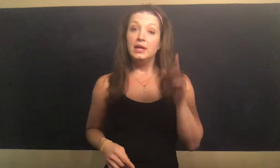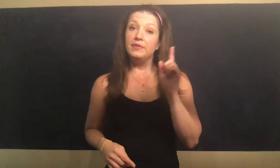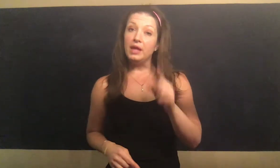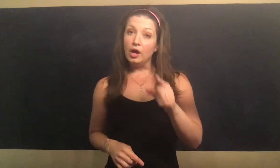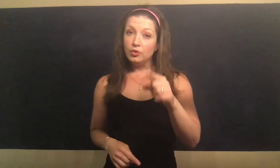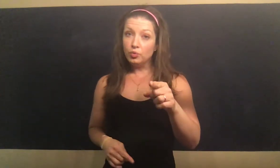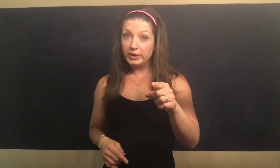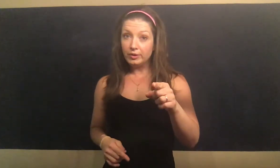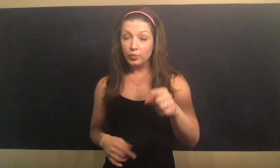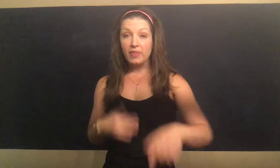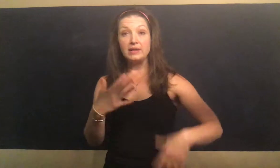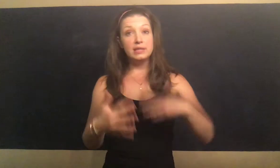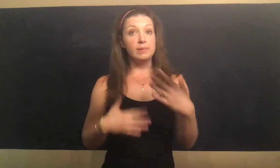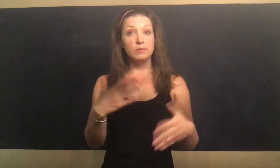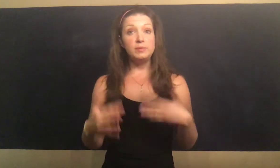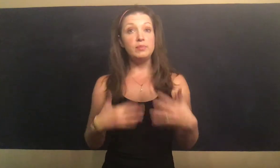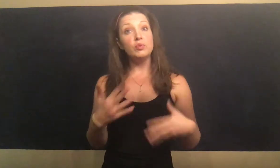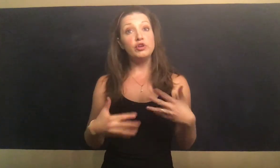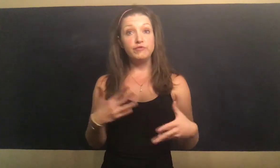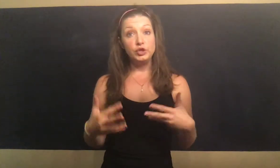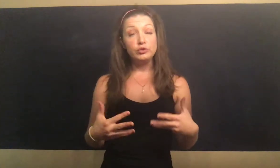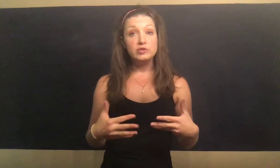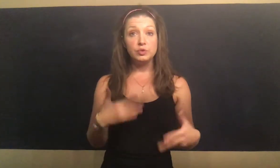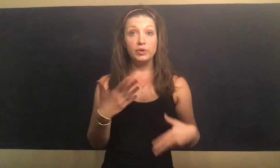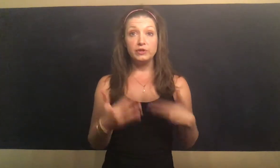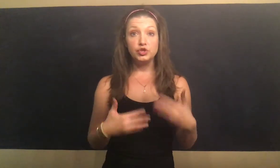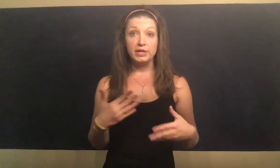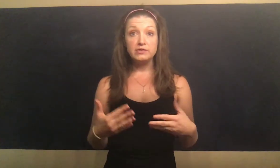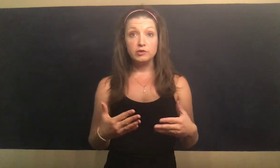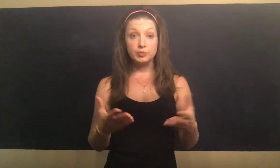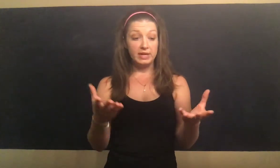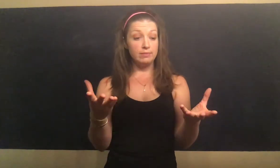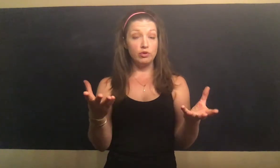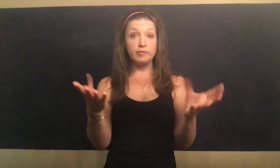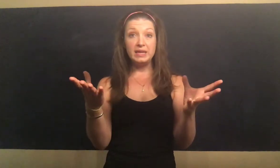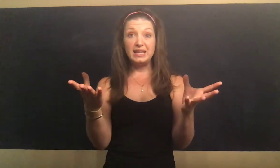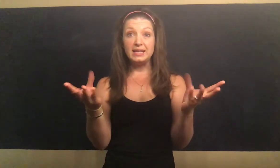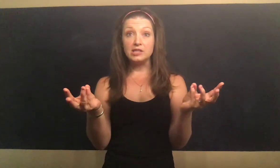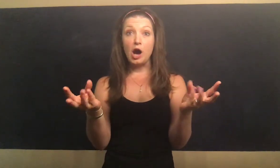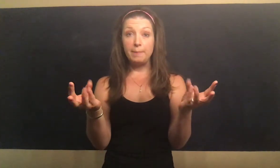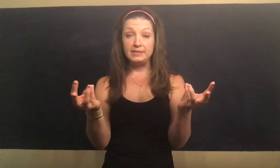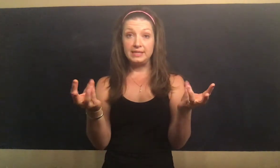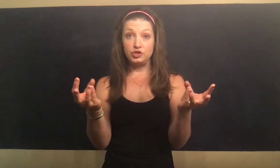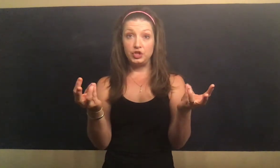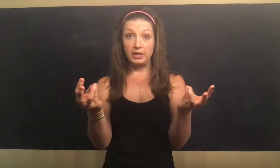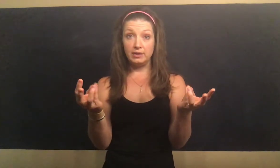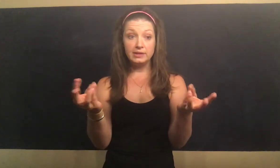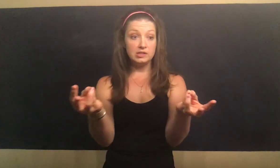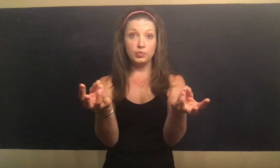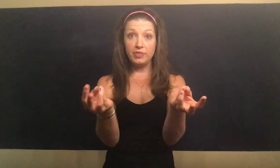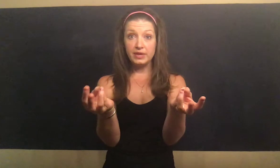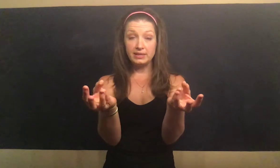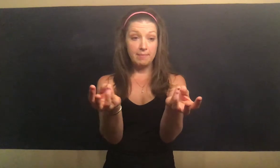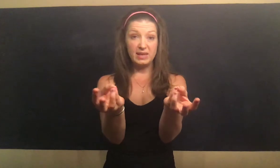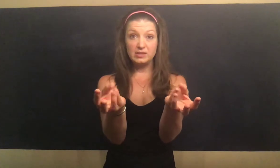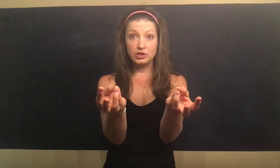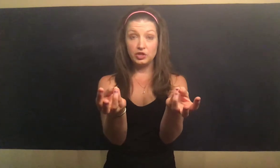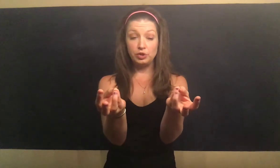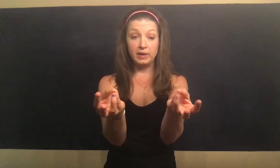The other weird one that sometimes people will confuse with a transverse plane movement is opposition. This is one thing that makes us human.